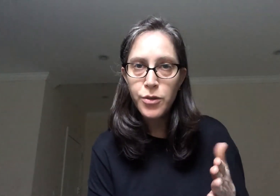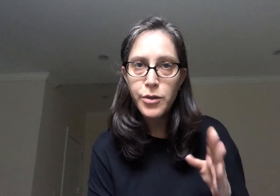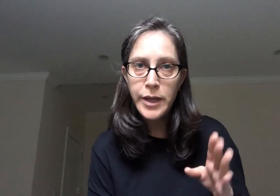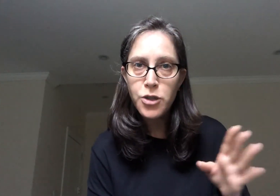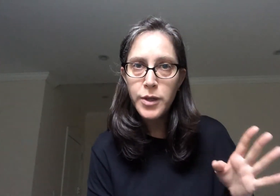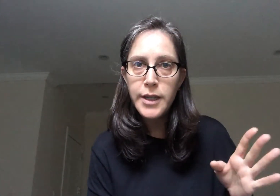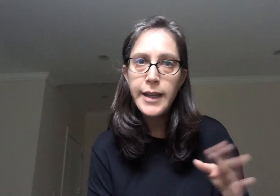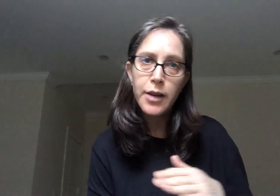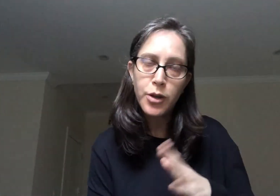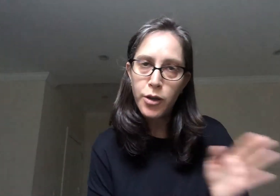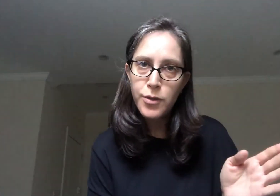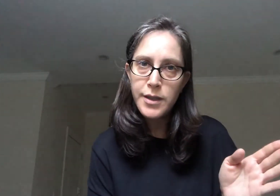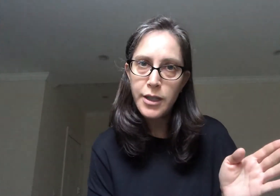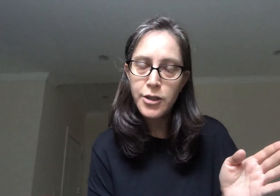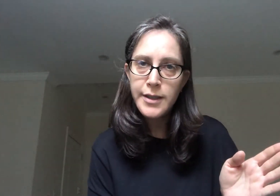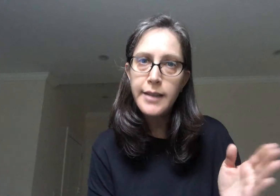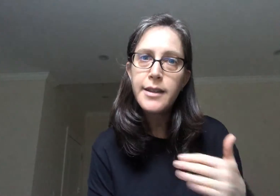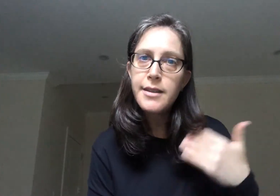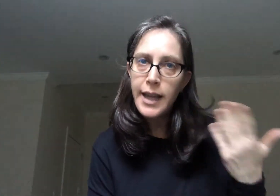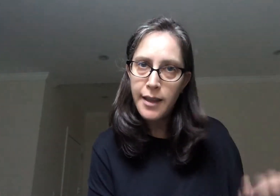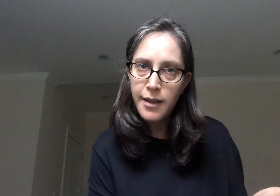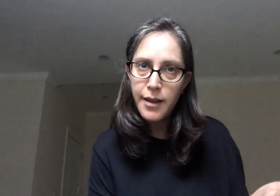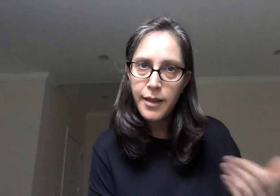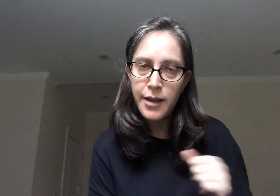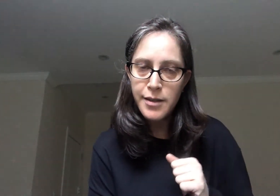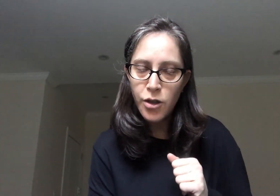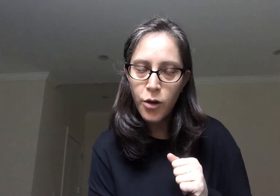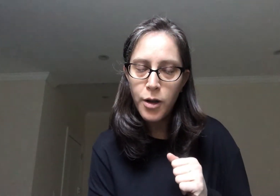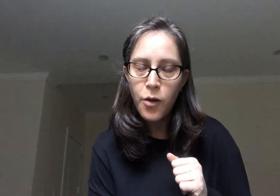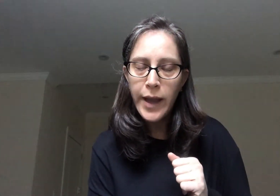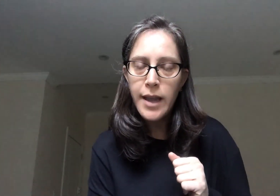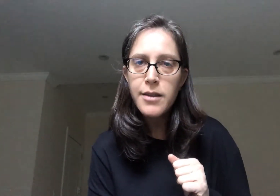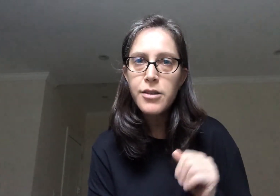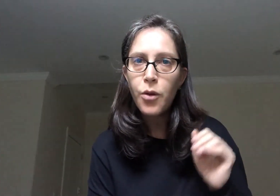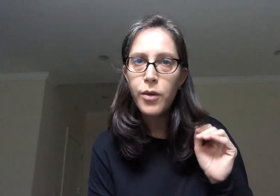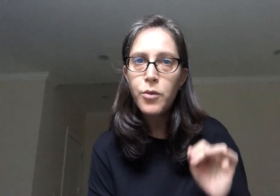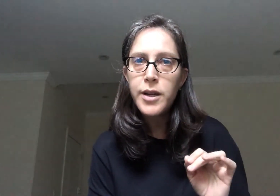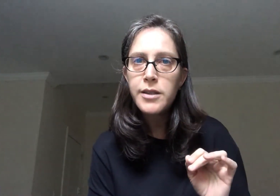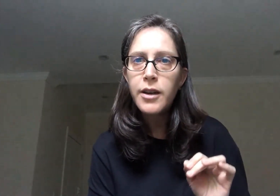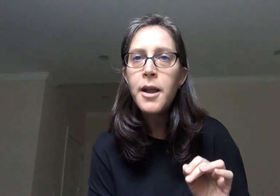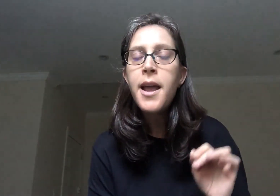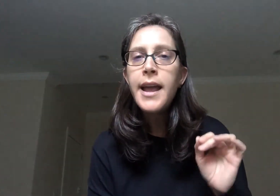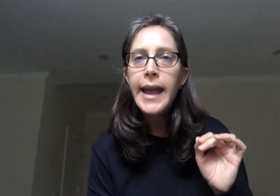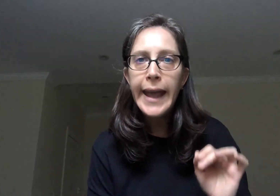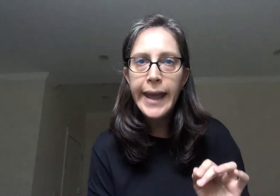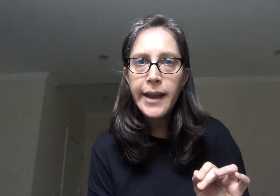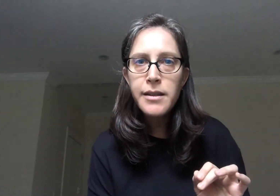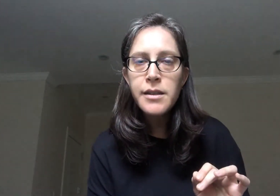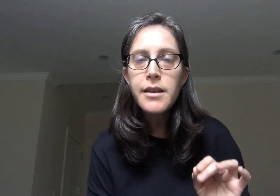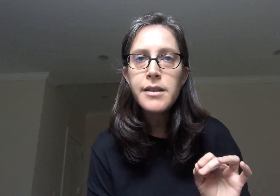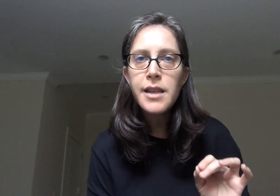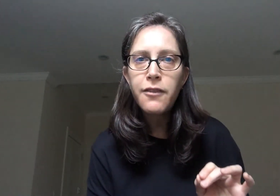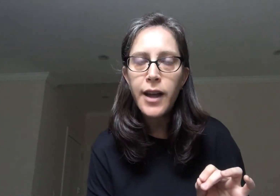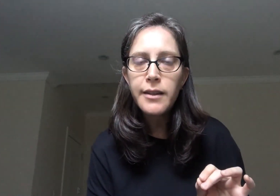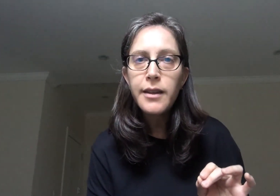you. So each word and we're going to learn the sentence and the song, okay? So the words are Eretz Zavat